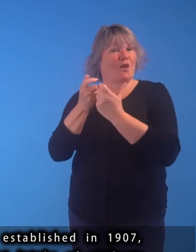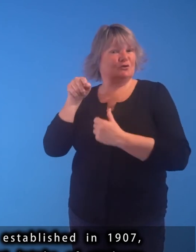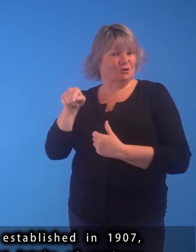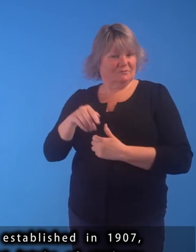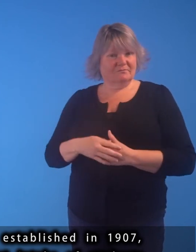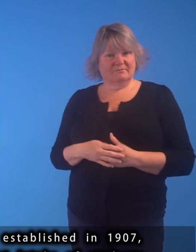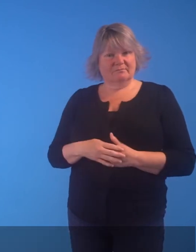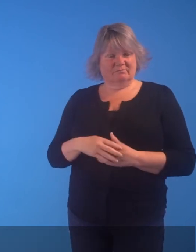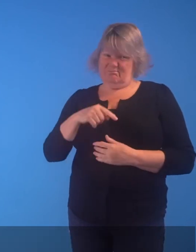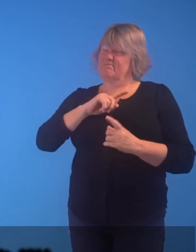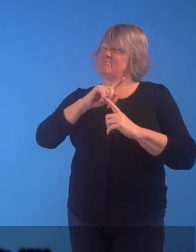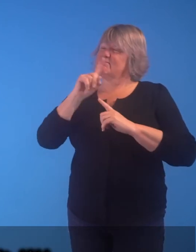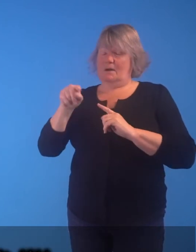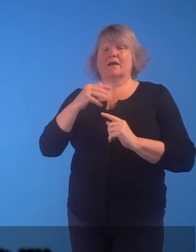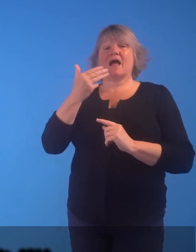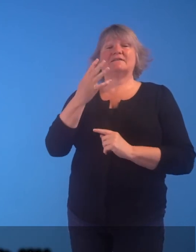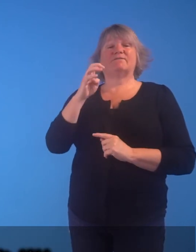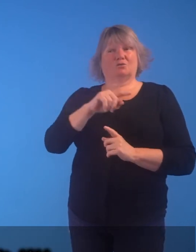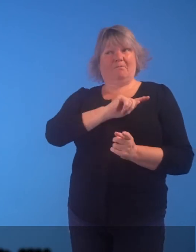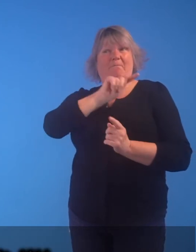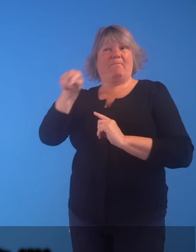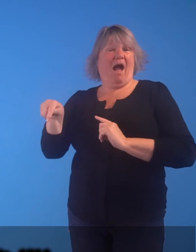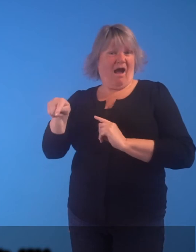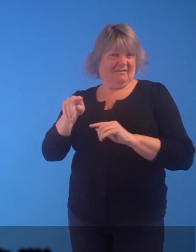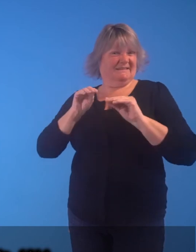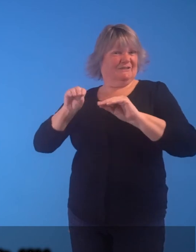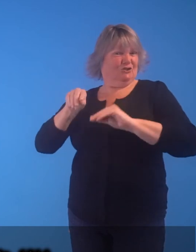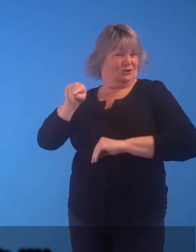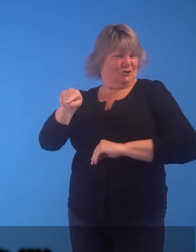and she returned to teach there in 1914.